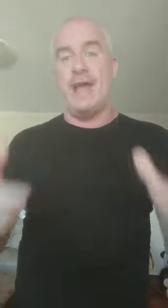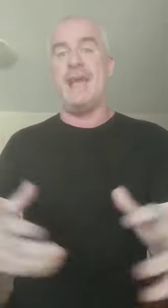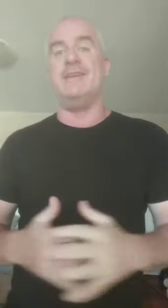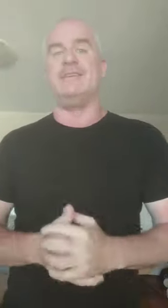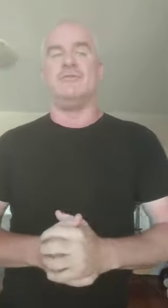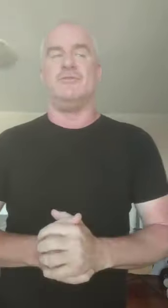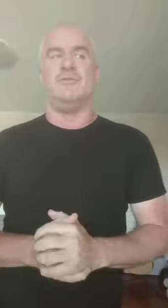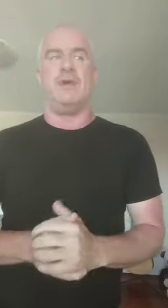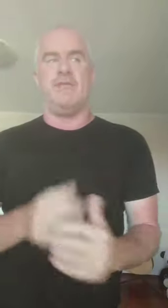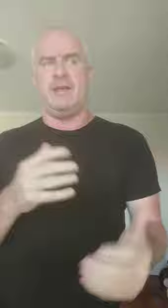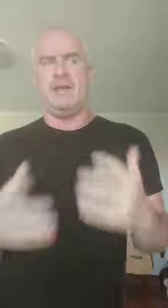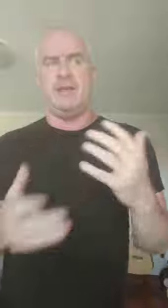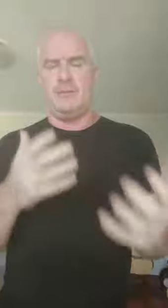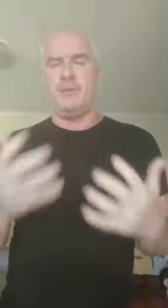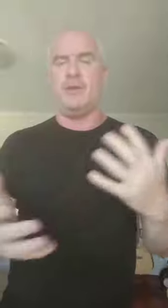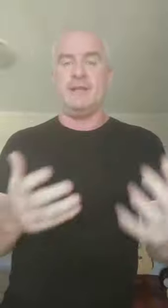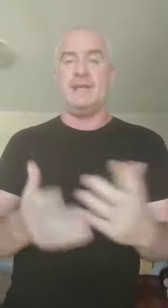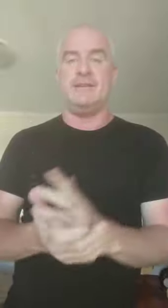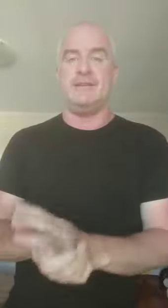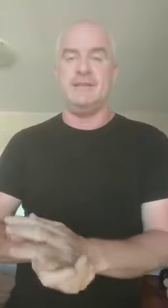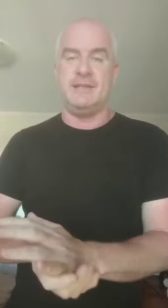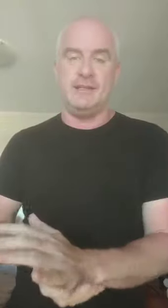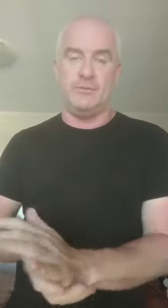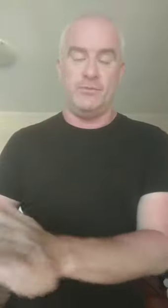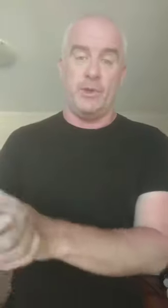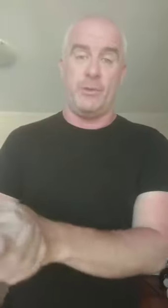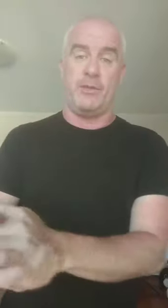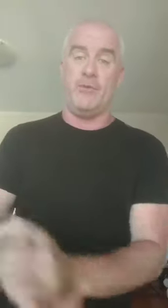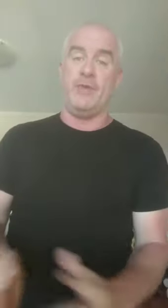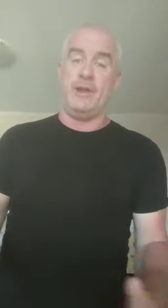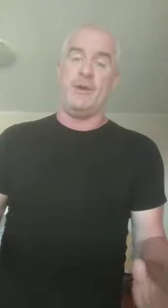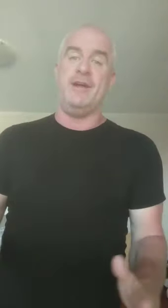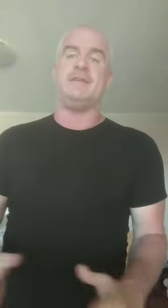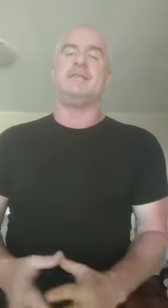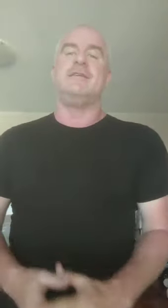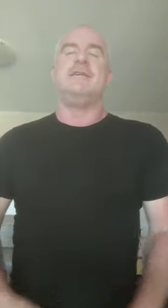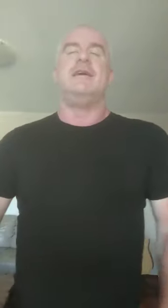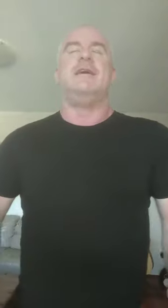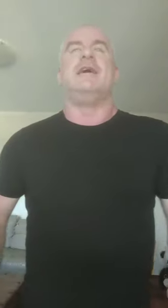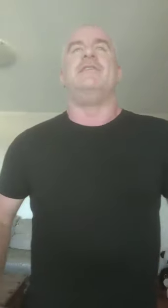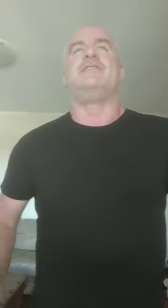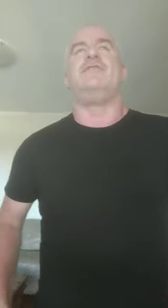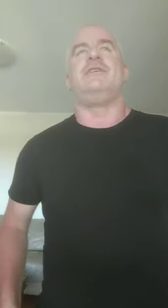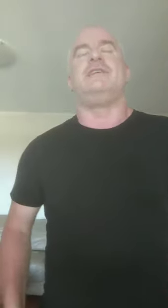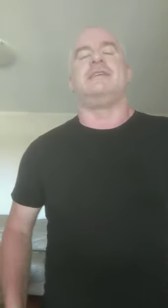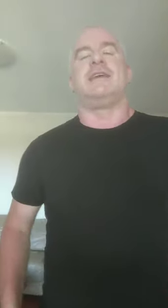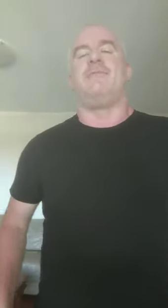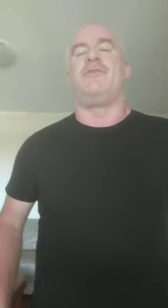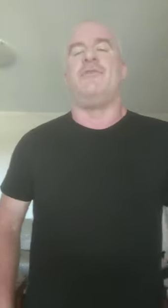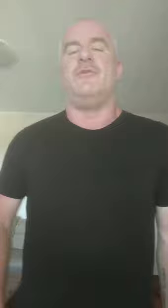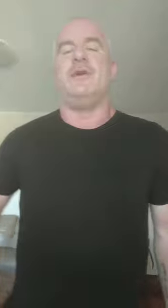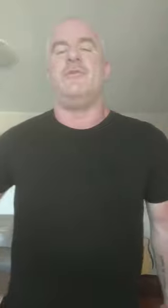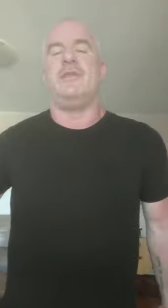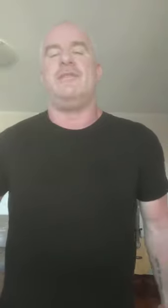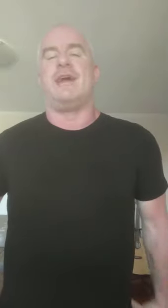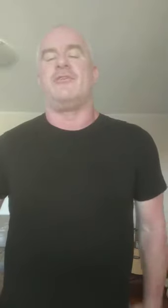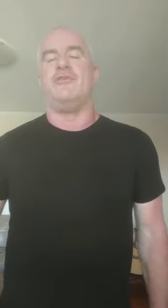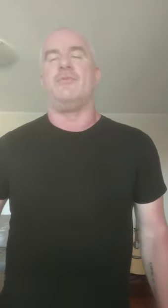creators or whatever. They're the people who I tend to work with more than anyone else. And the two things that come through within that group